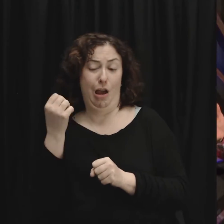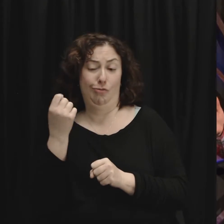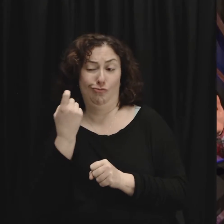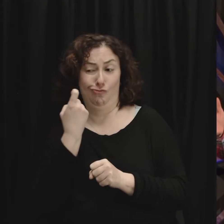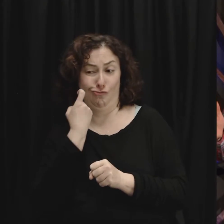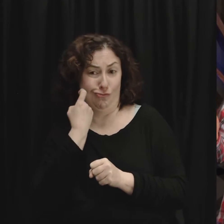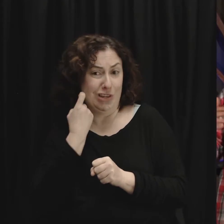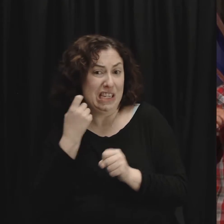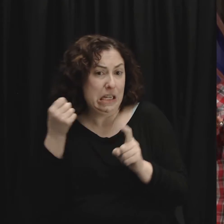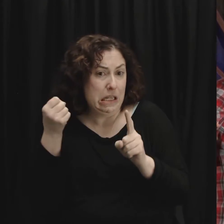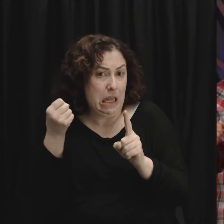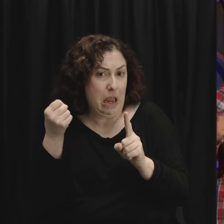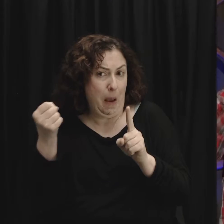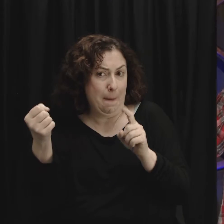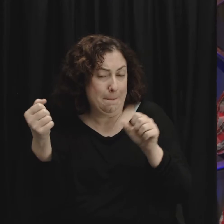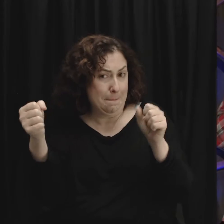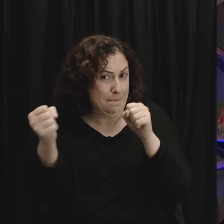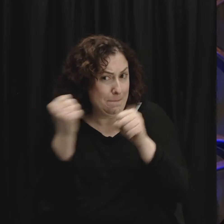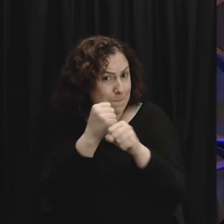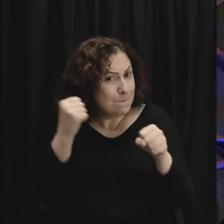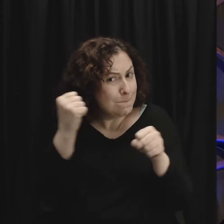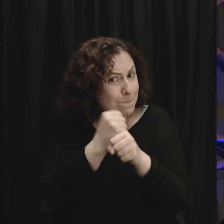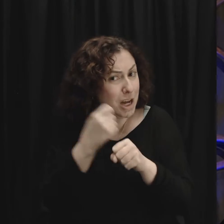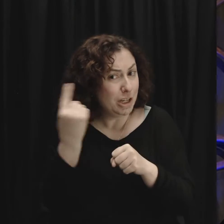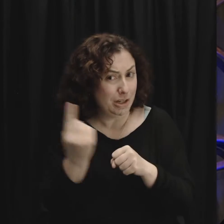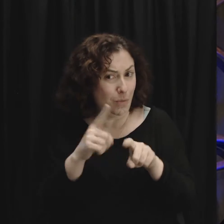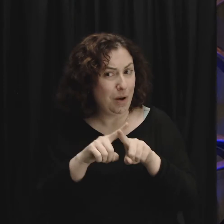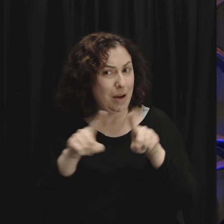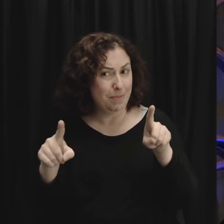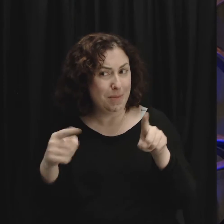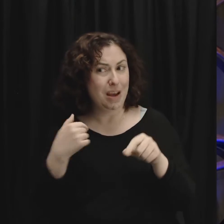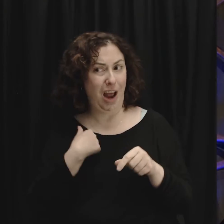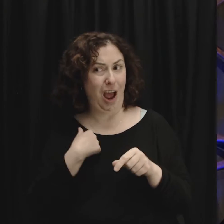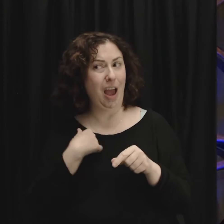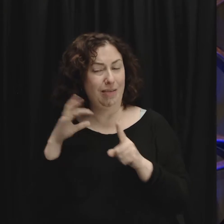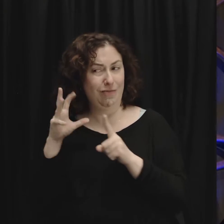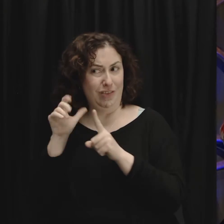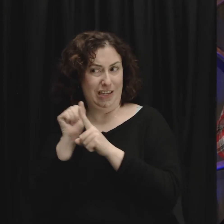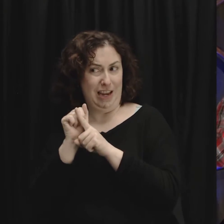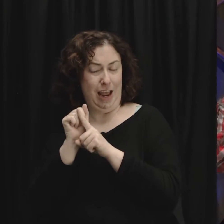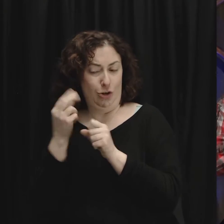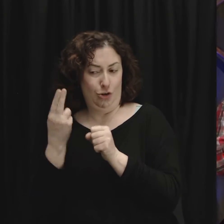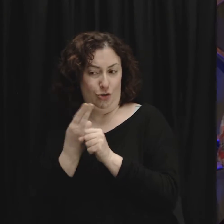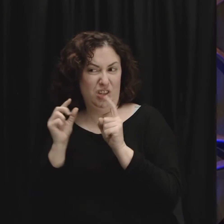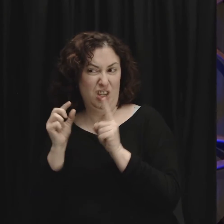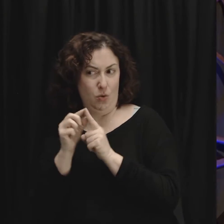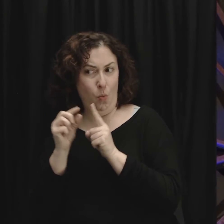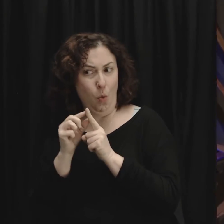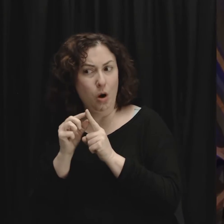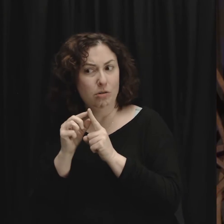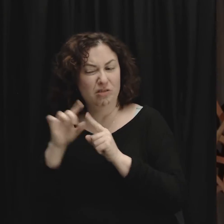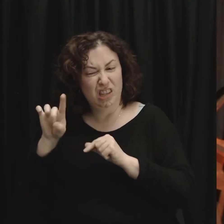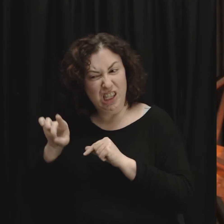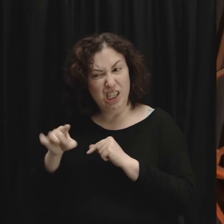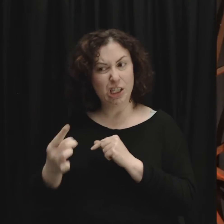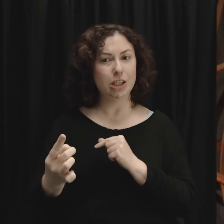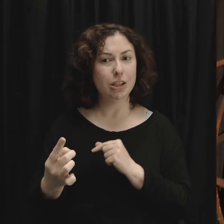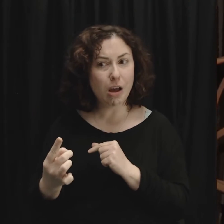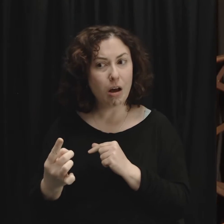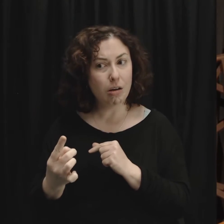I've controlled that urge. Instead, I attack with my words. I use my words to harm and insult. I use